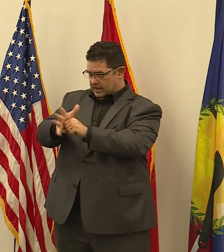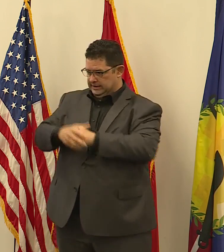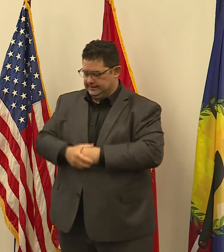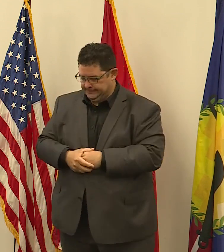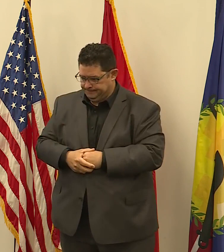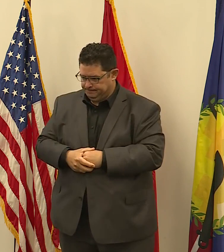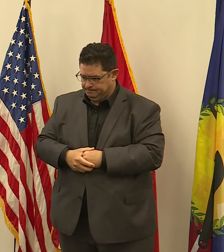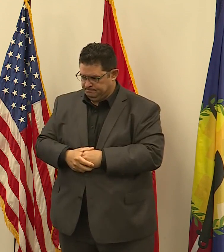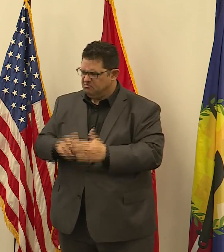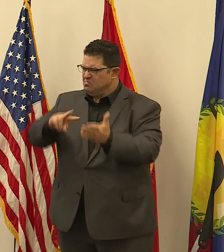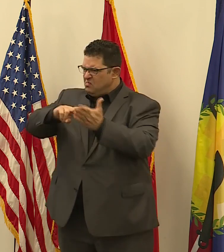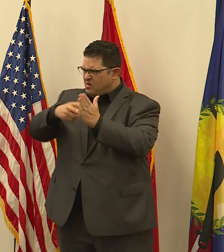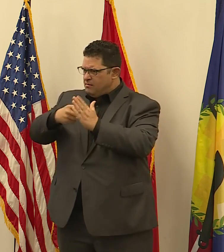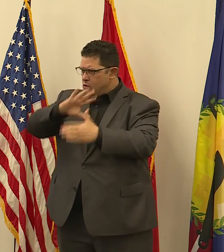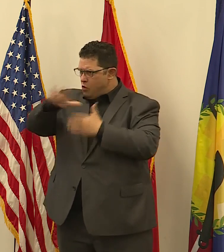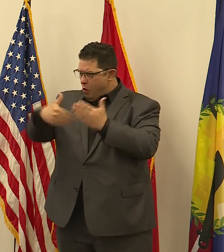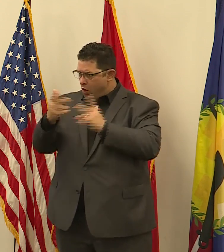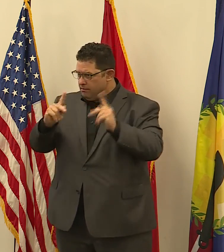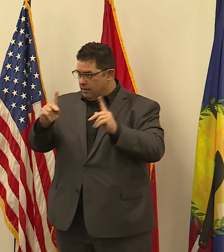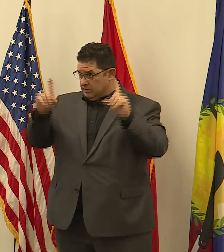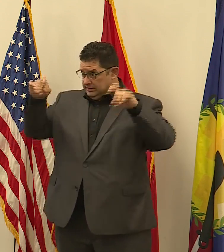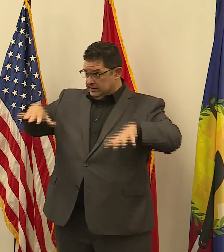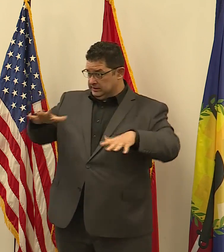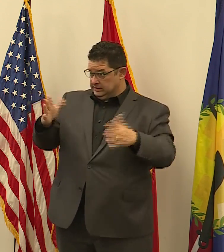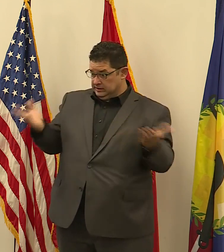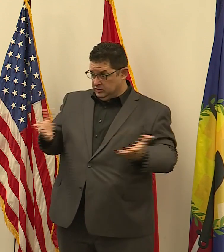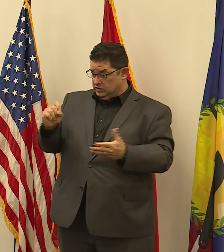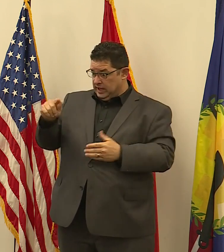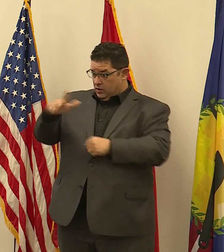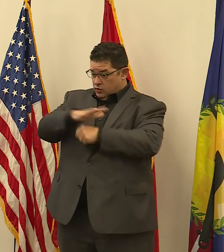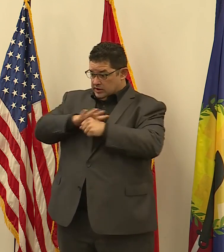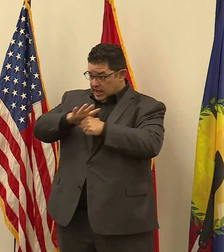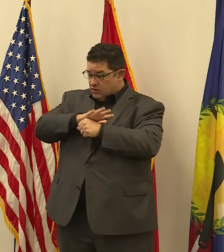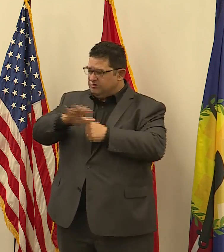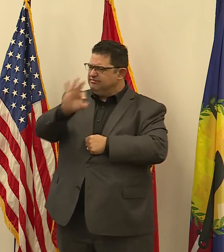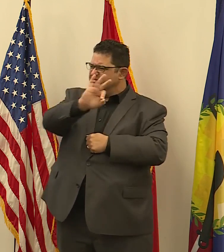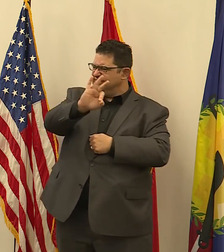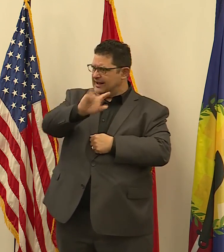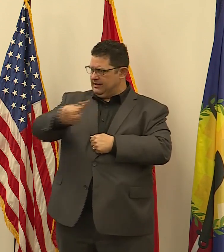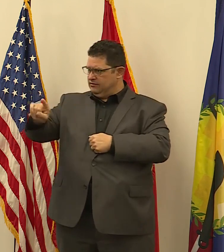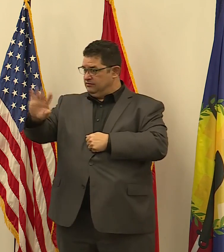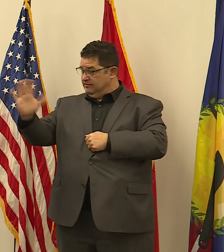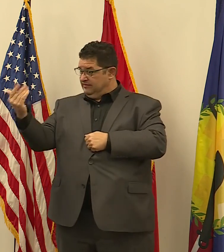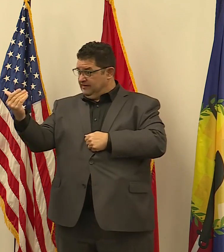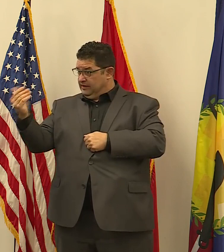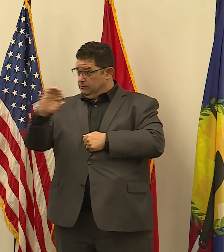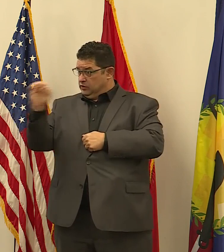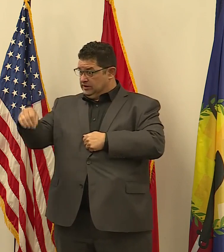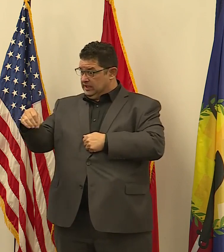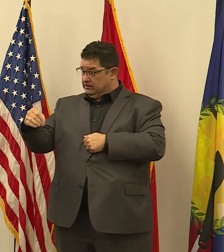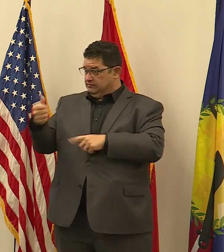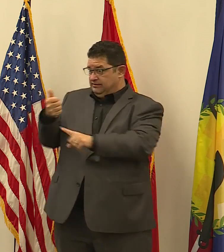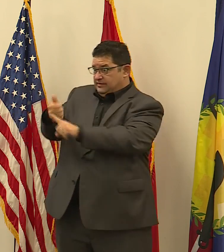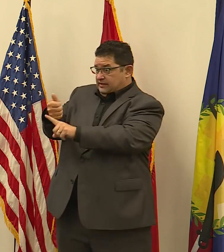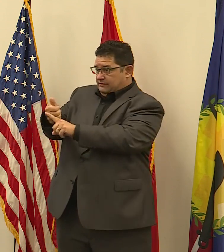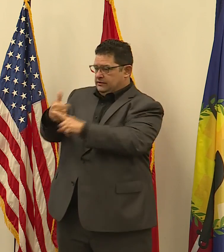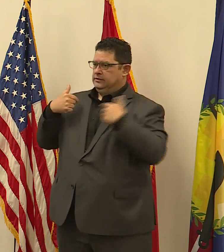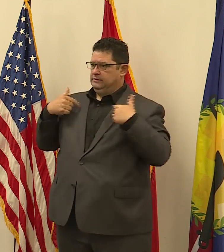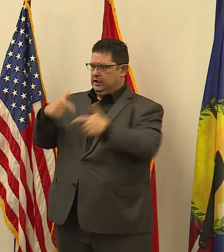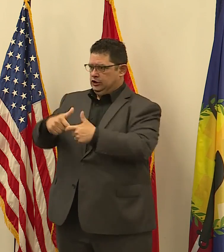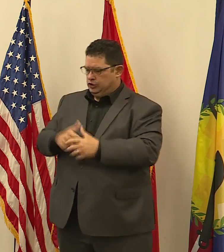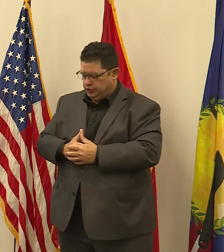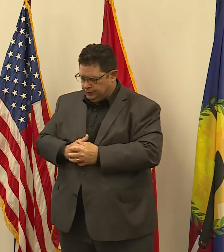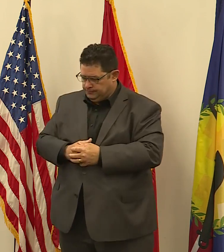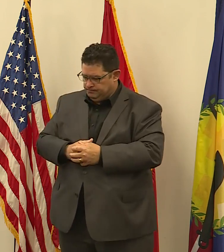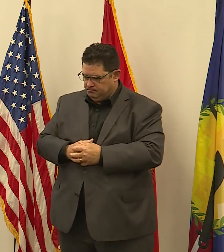That means of all the people that are tested in St. Louis County, 9 to 15 percent of them are Hispanic. But only 2